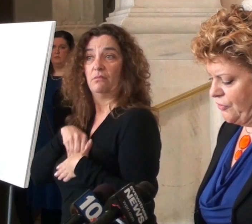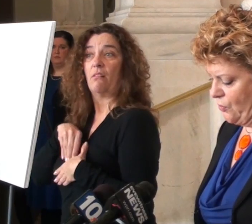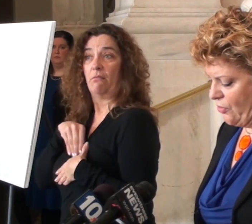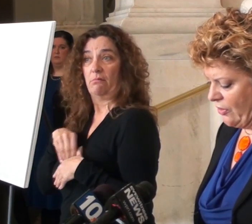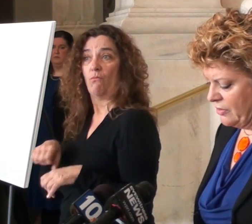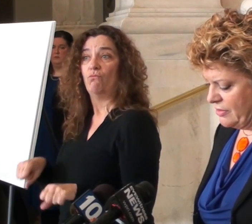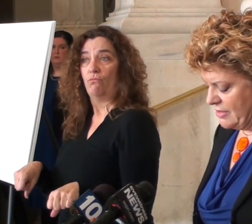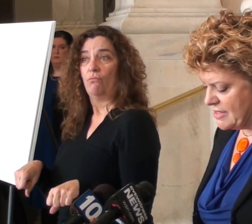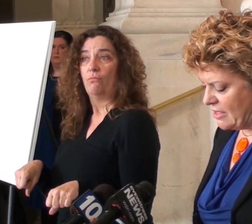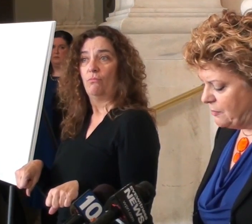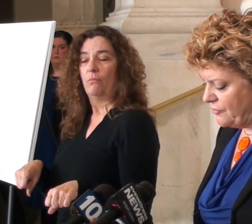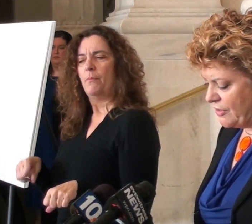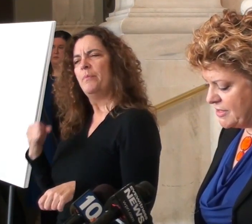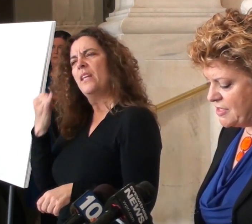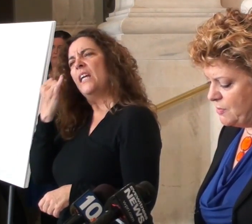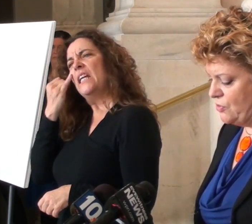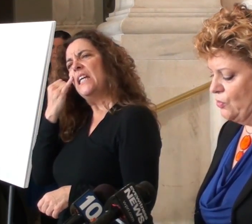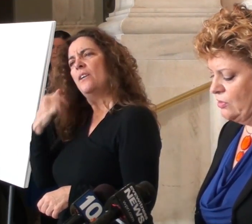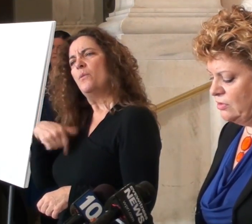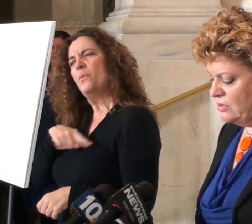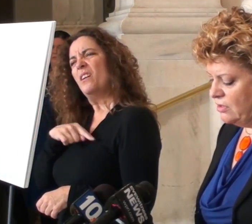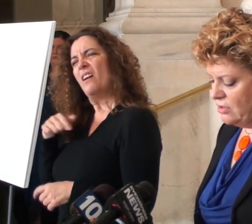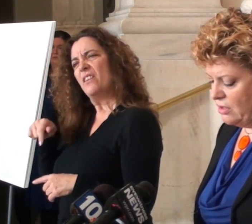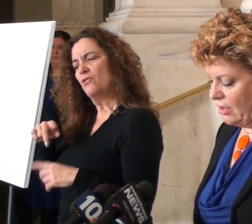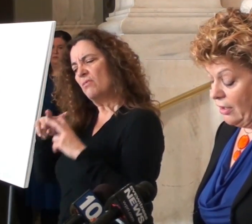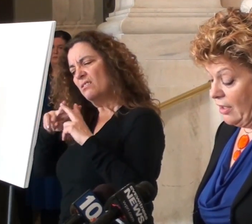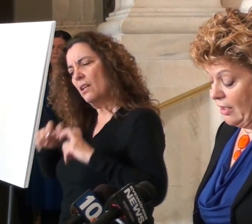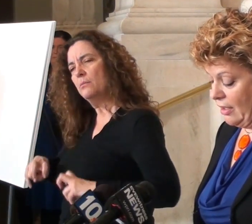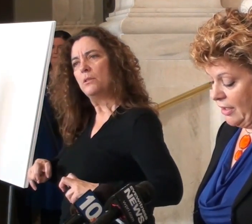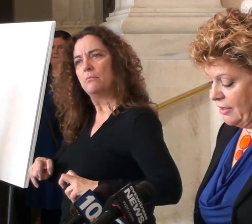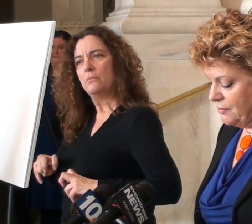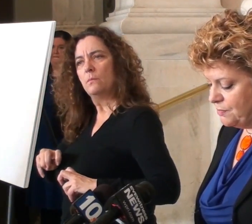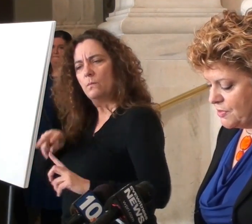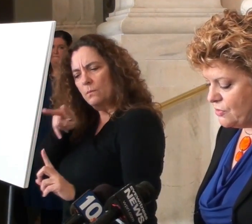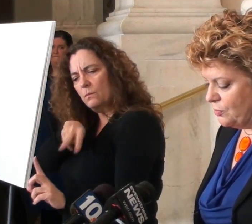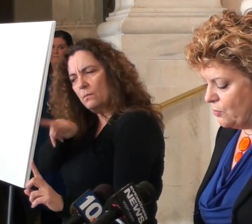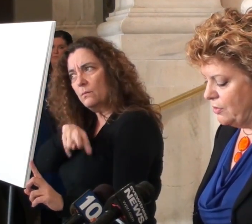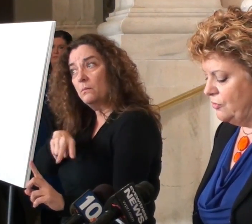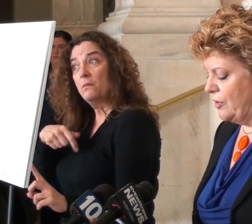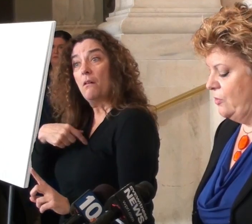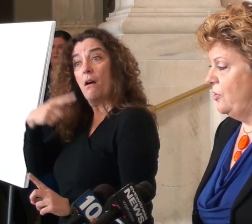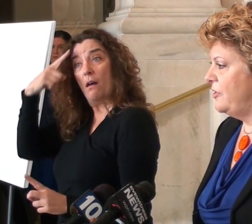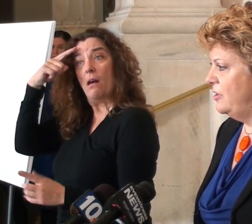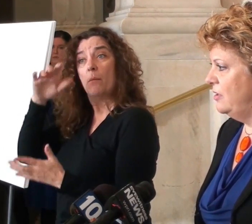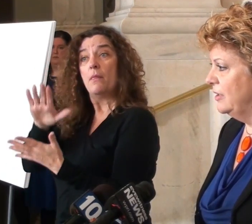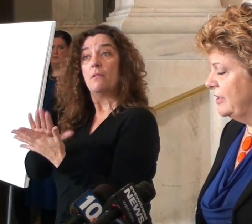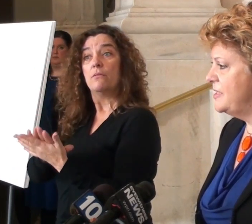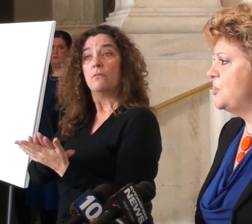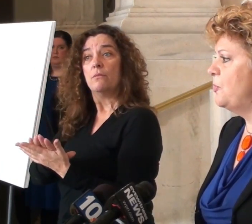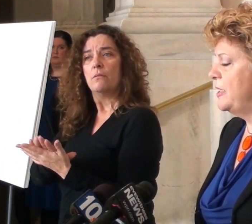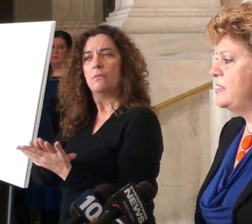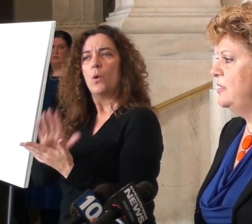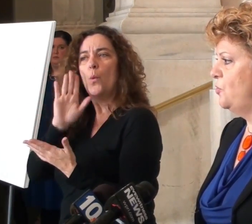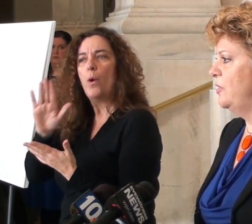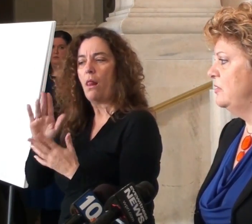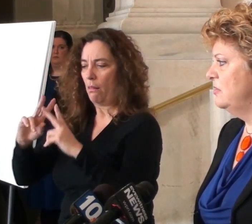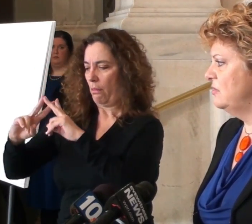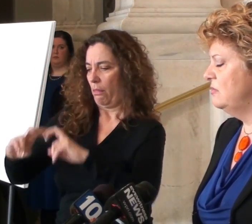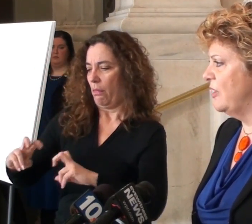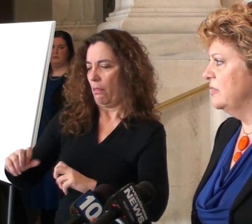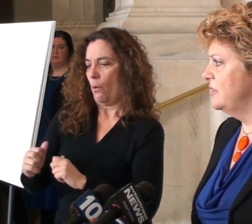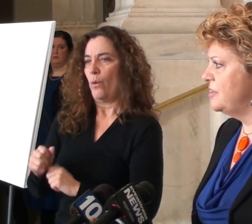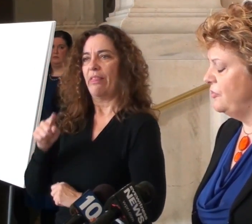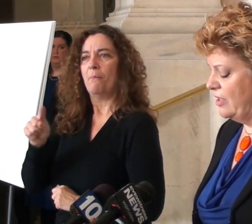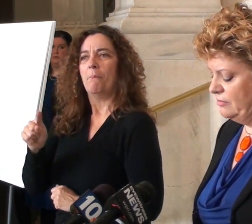If there were this type of assessment tool, I assume it would have unearthed at least his propensity toward